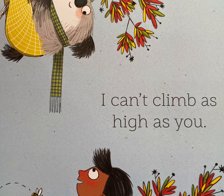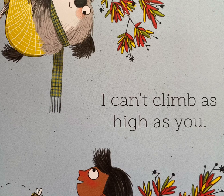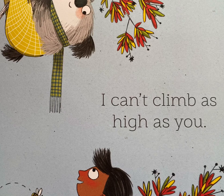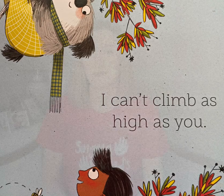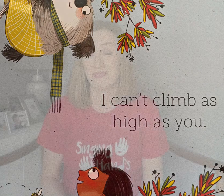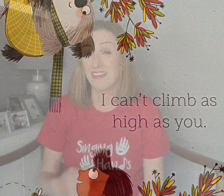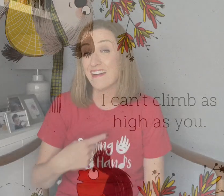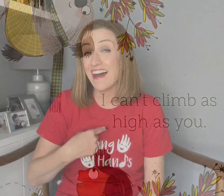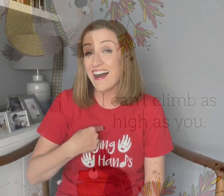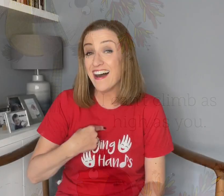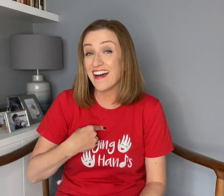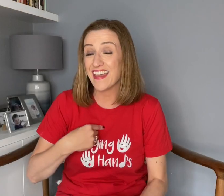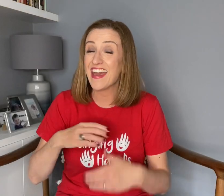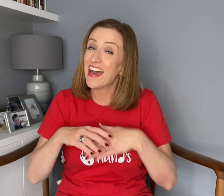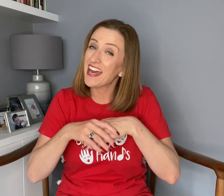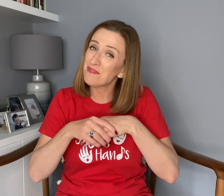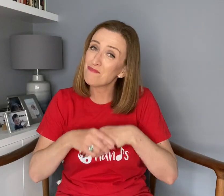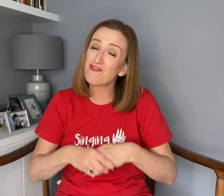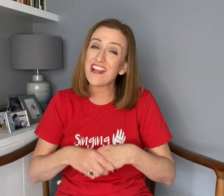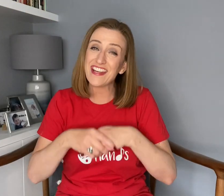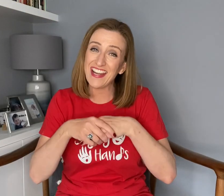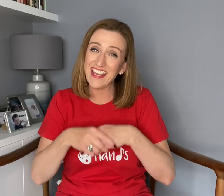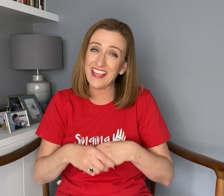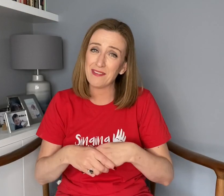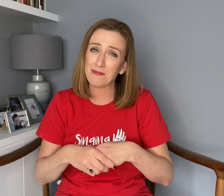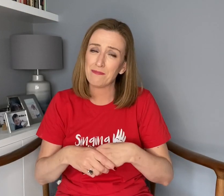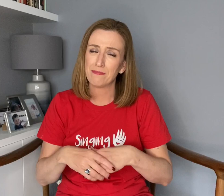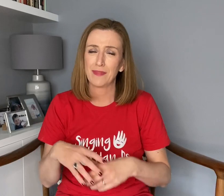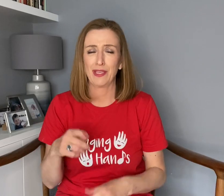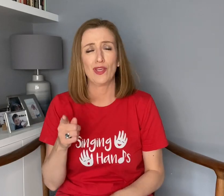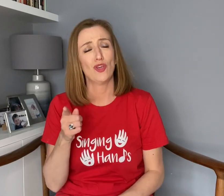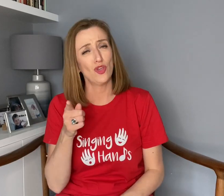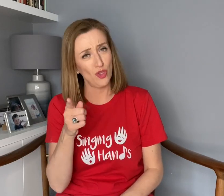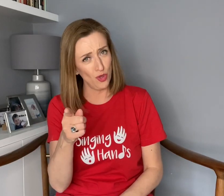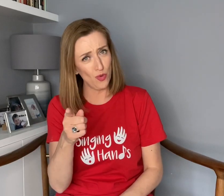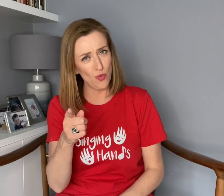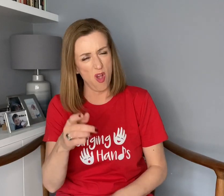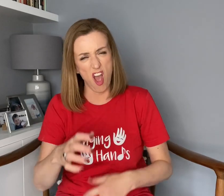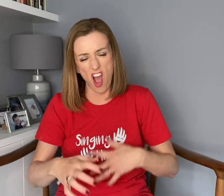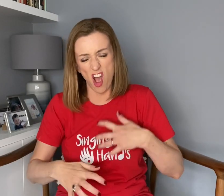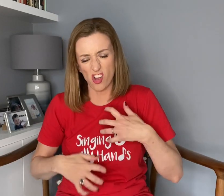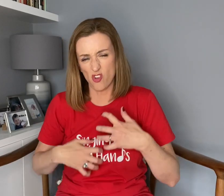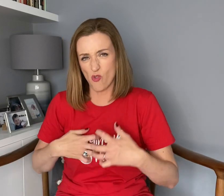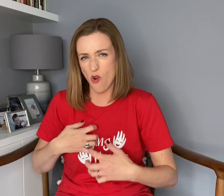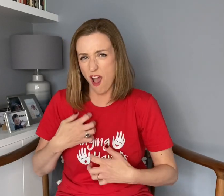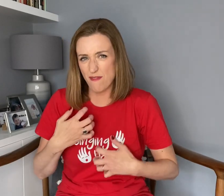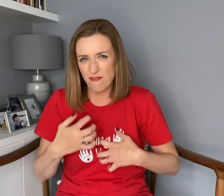I am friendly. You are gruff.